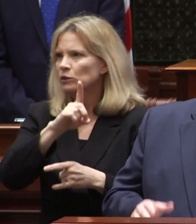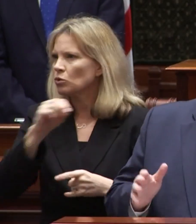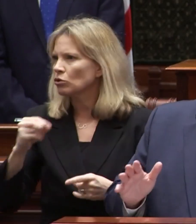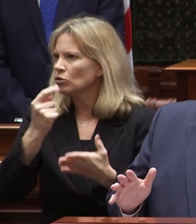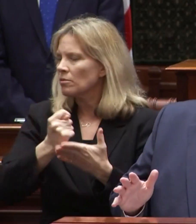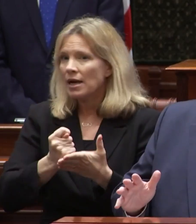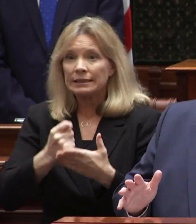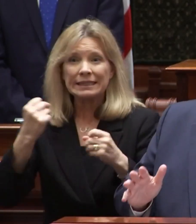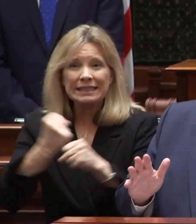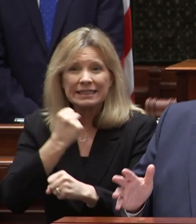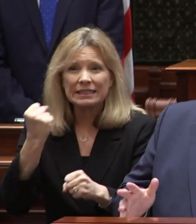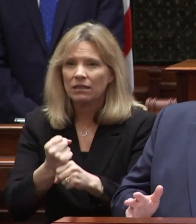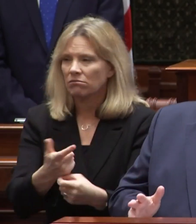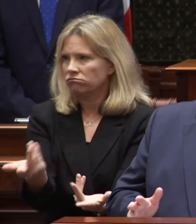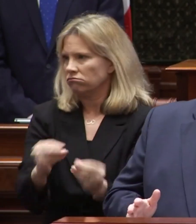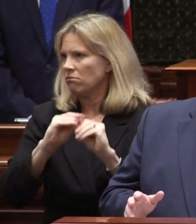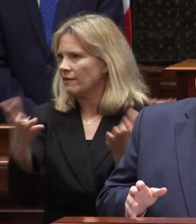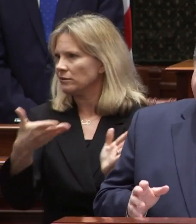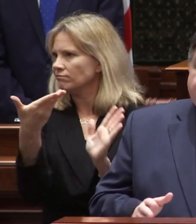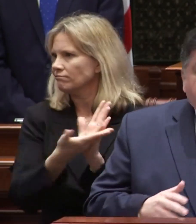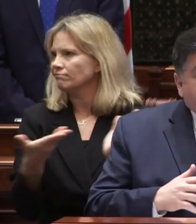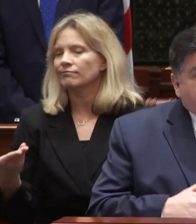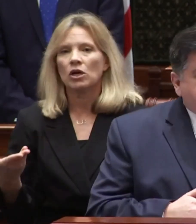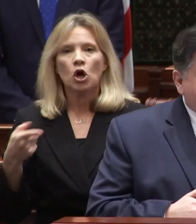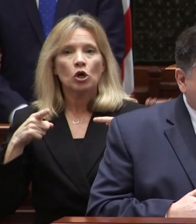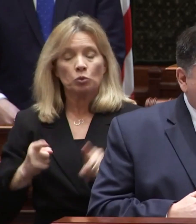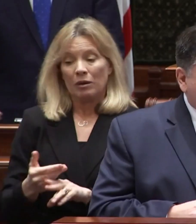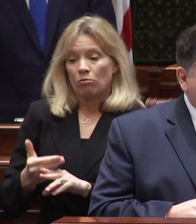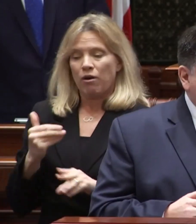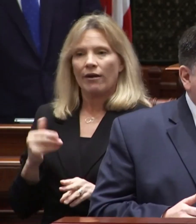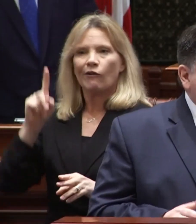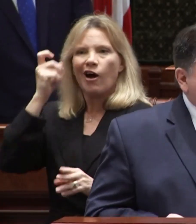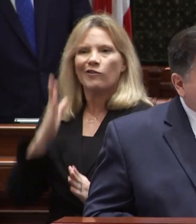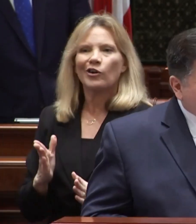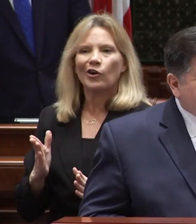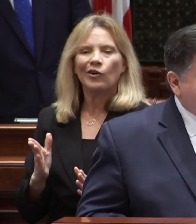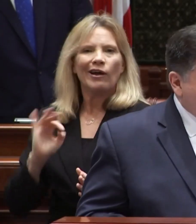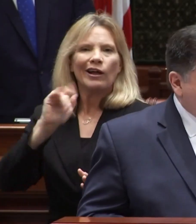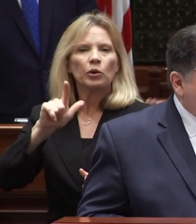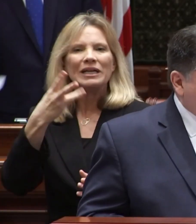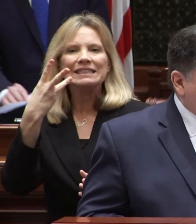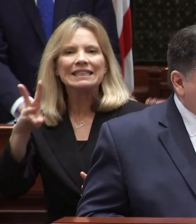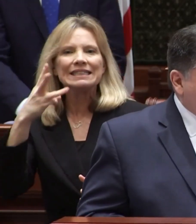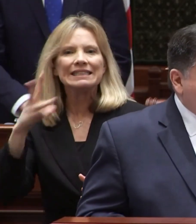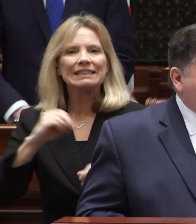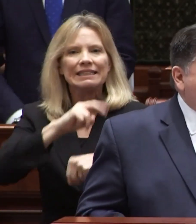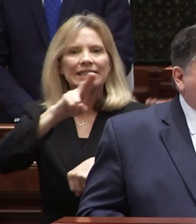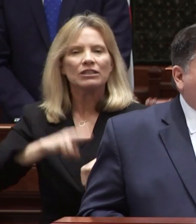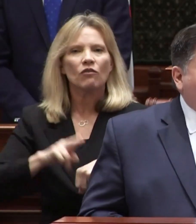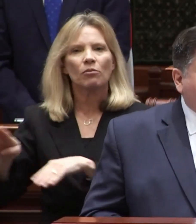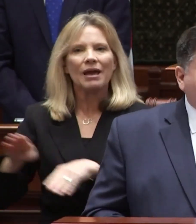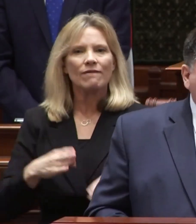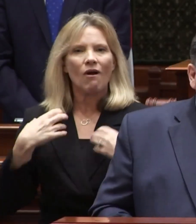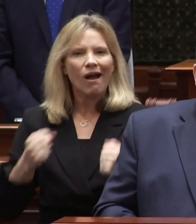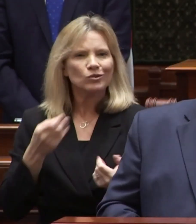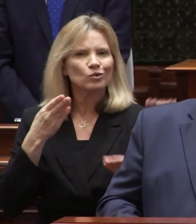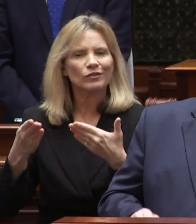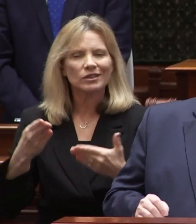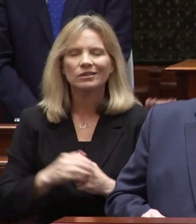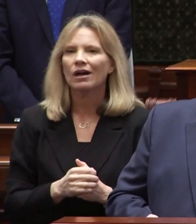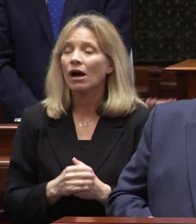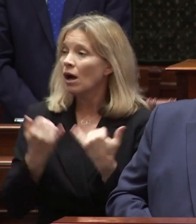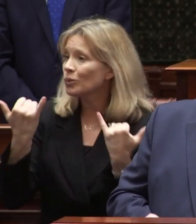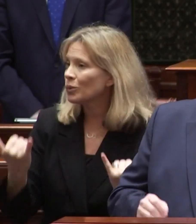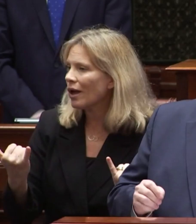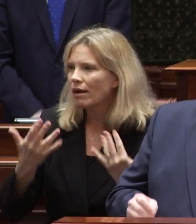the statistics tell the story during the prior administration illinois was 16th in the nation for behavioral health services